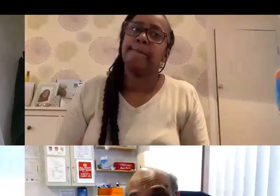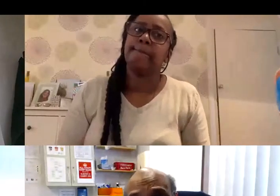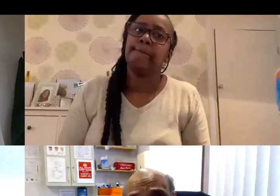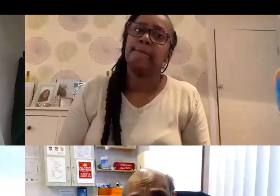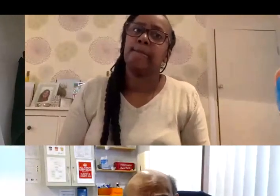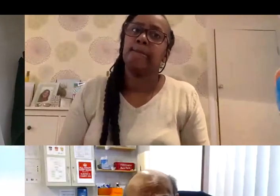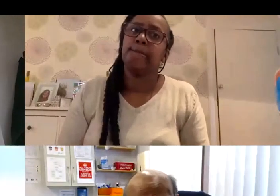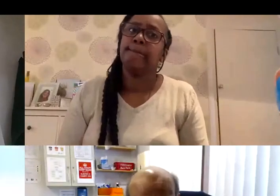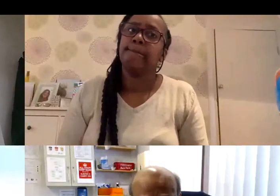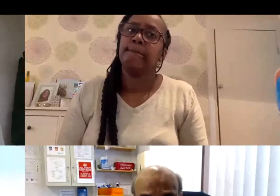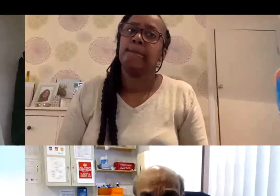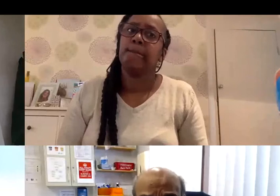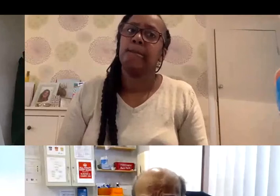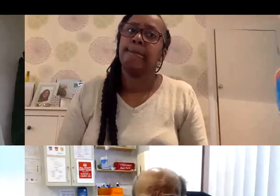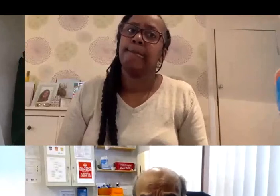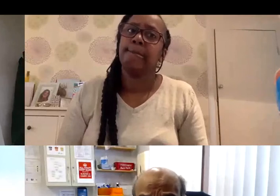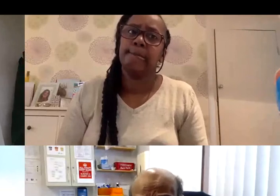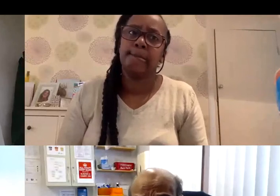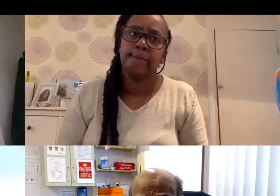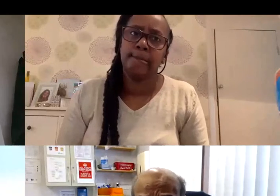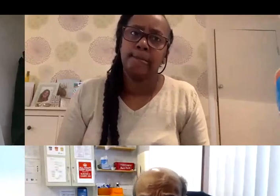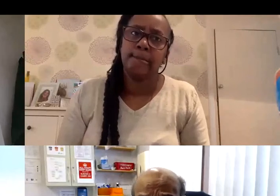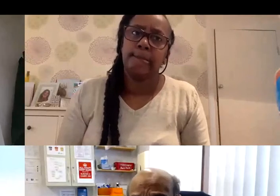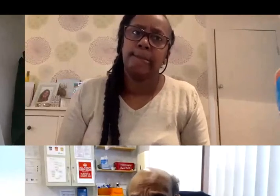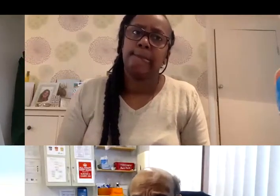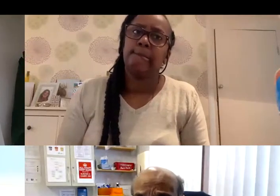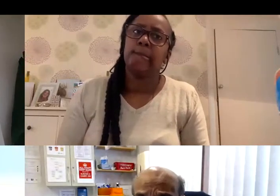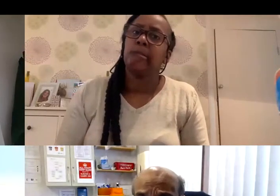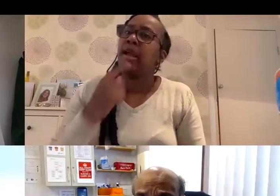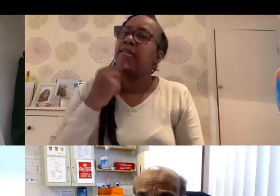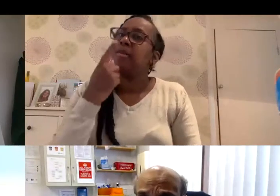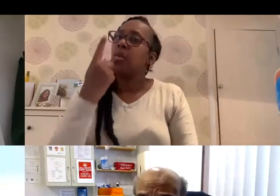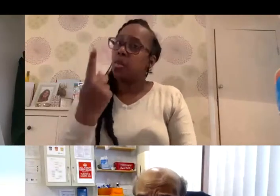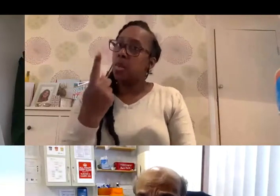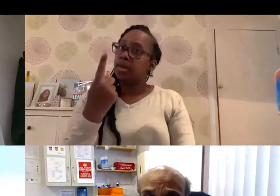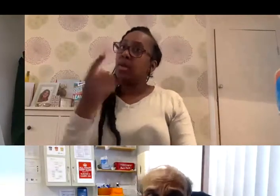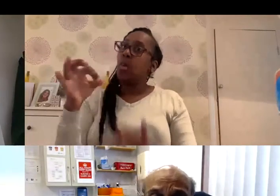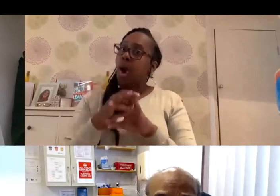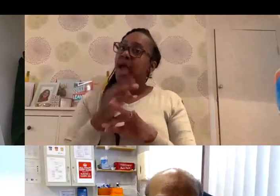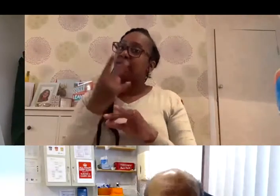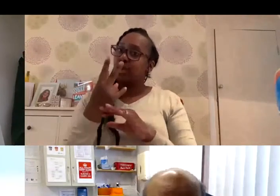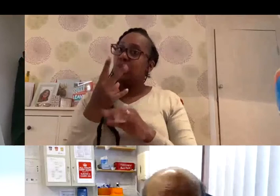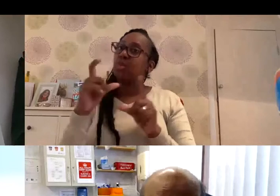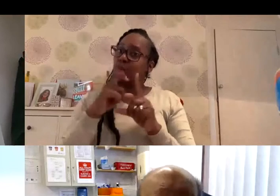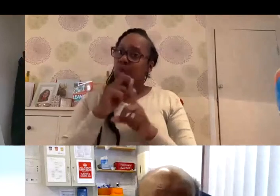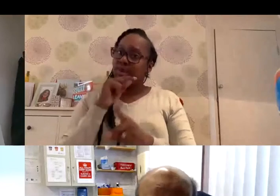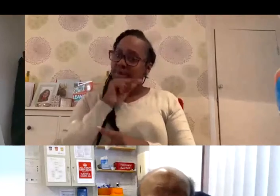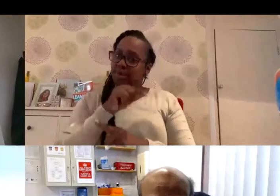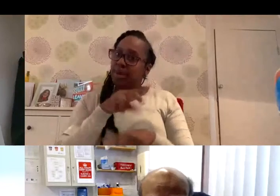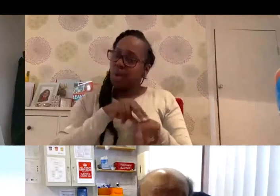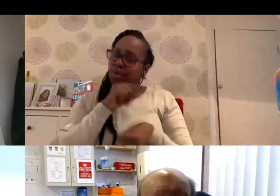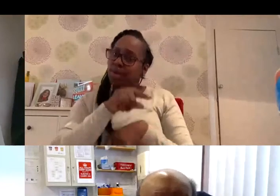more women than it employs men. And having one wife and two daughters, I know that fertility is a very